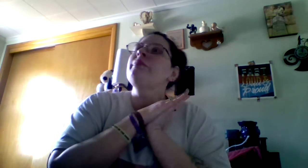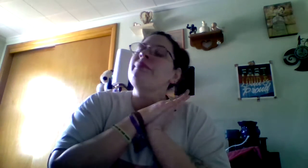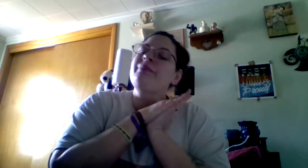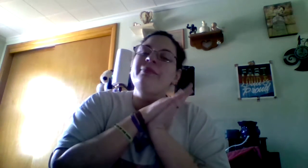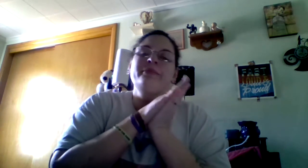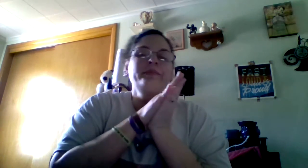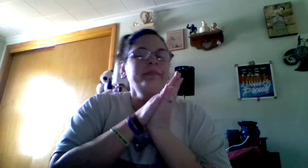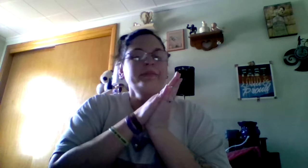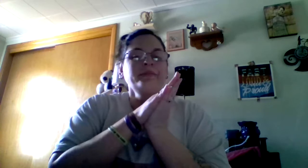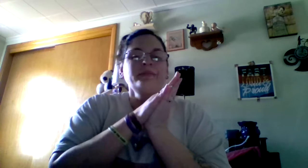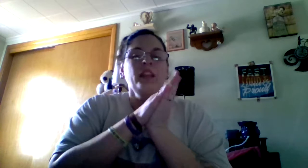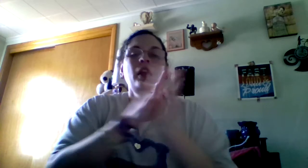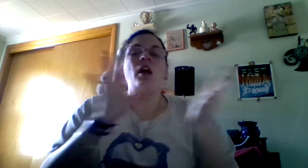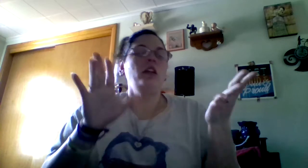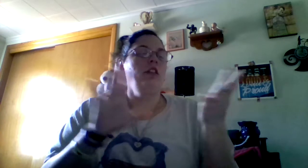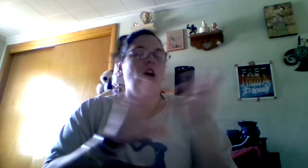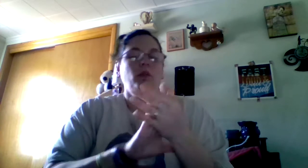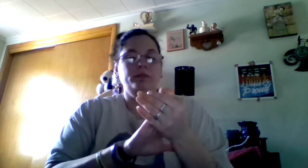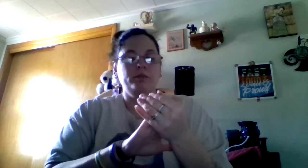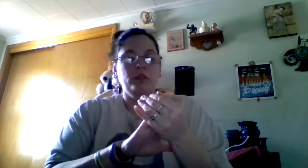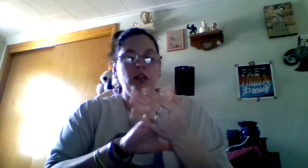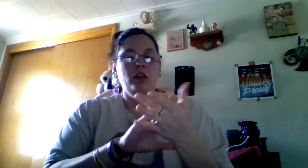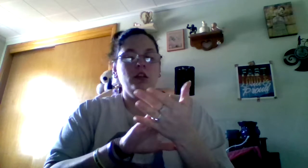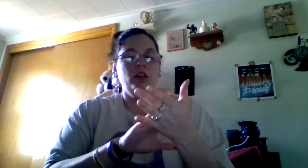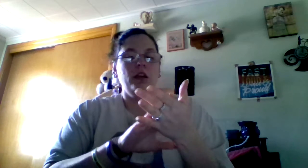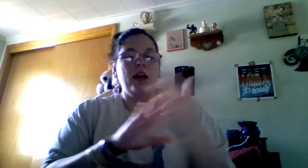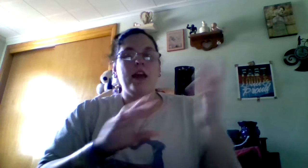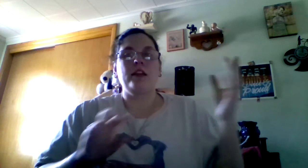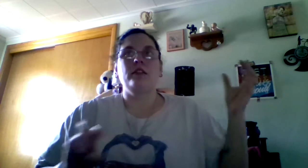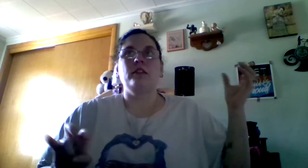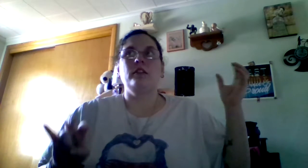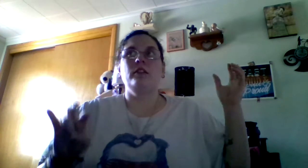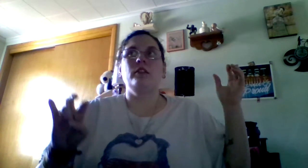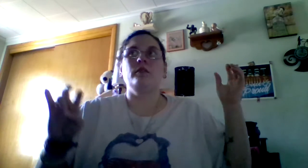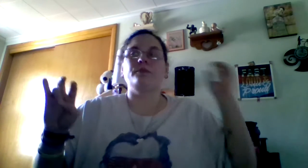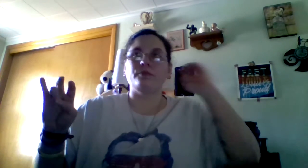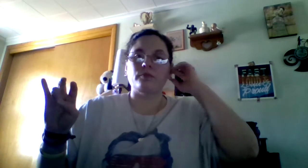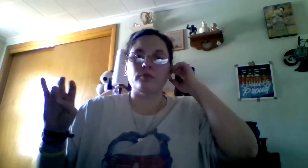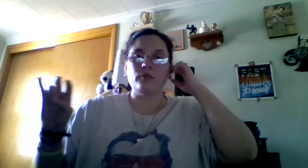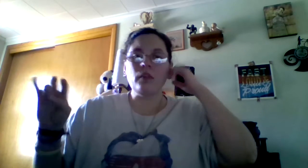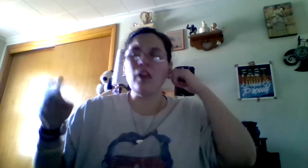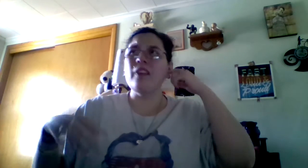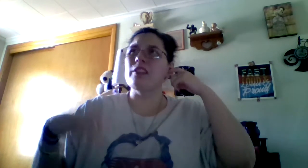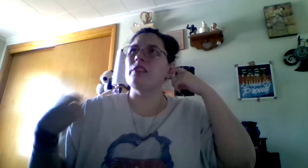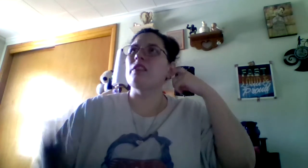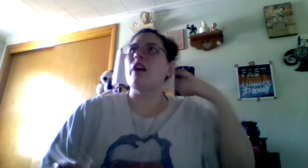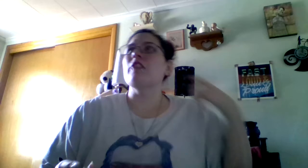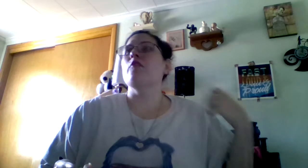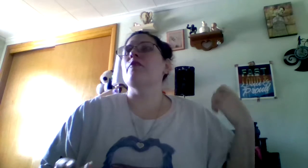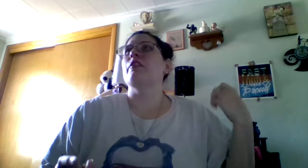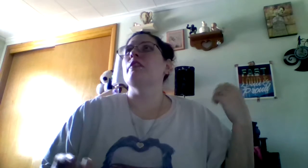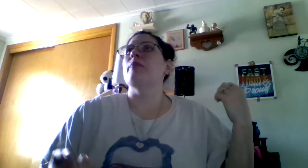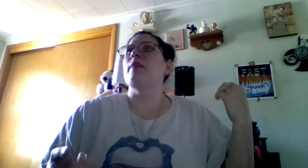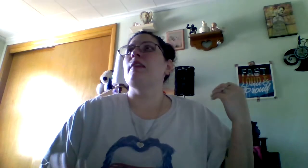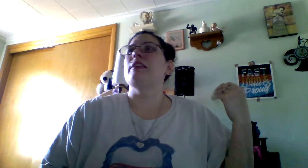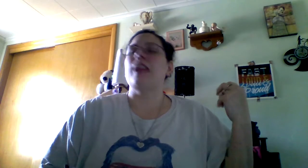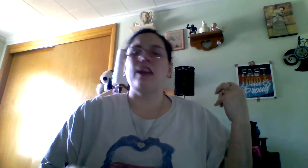Hmm. No. So, and, I was talking to him for maybe a day